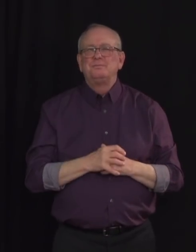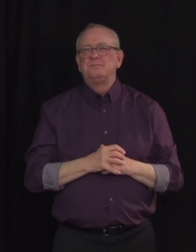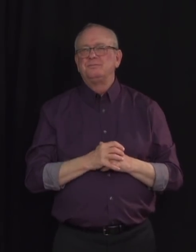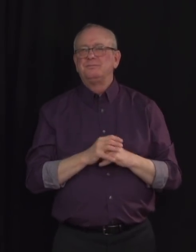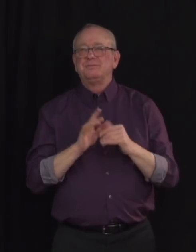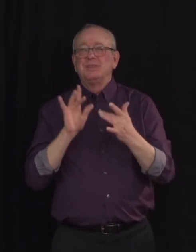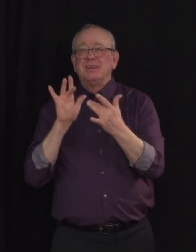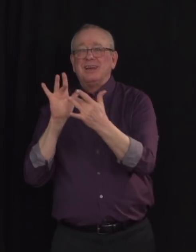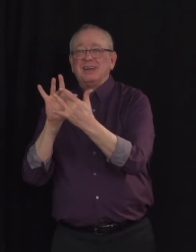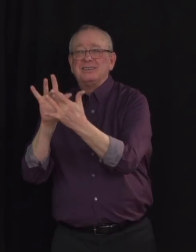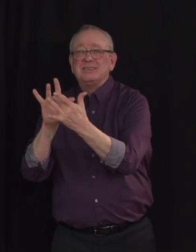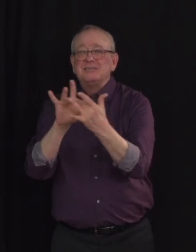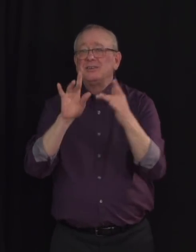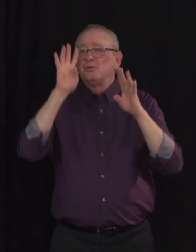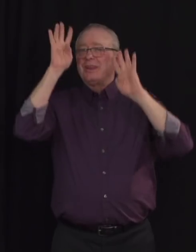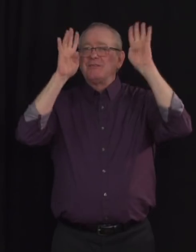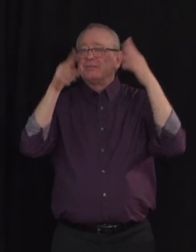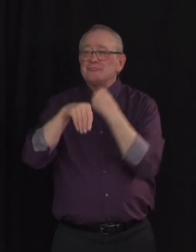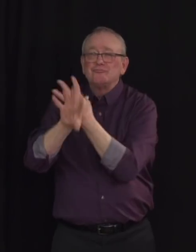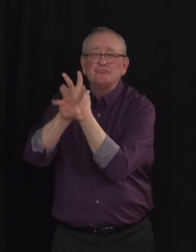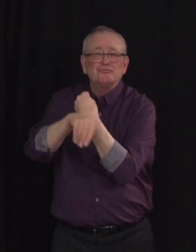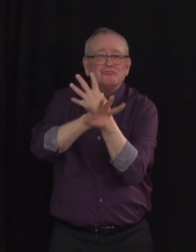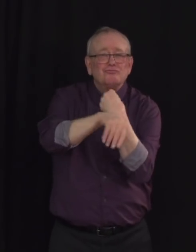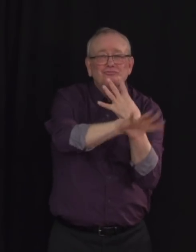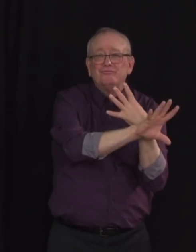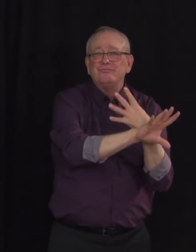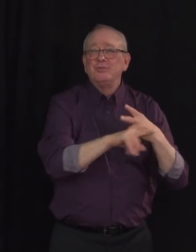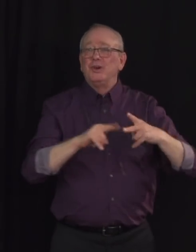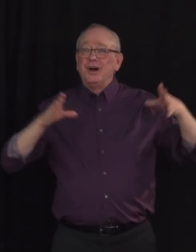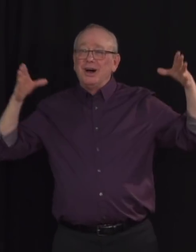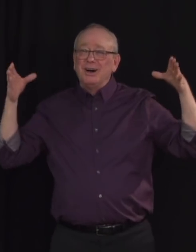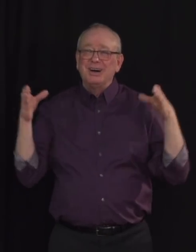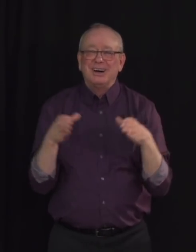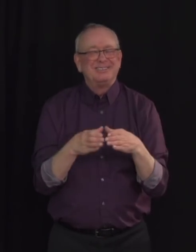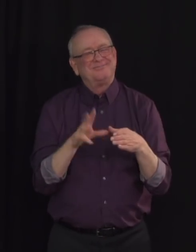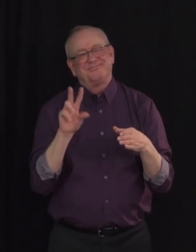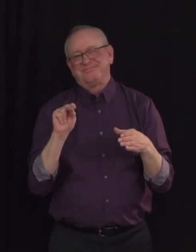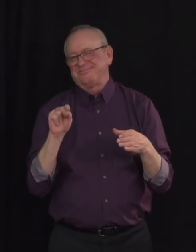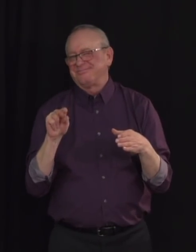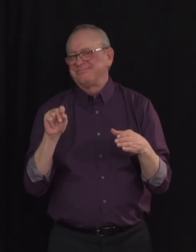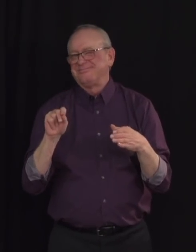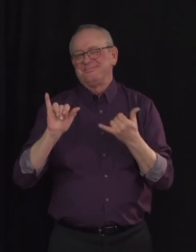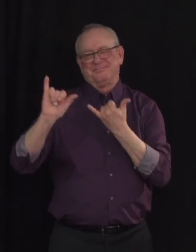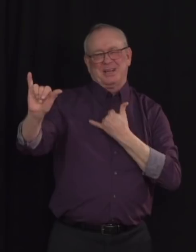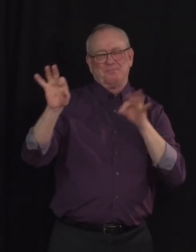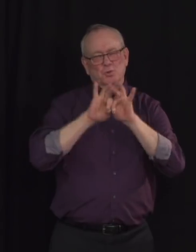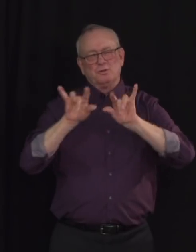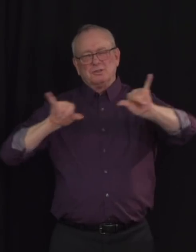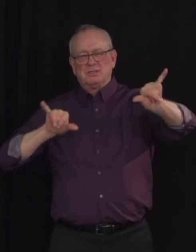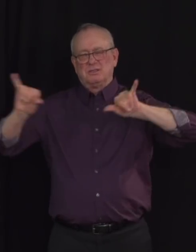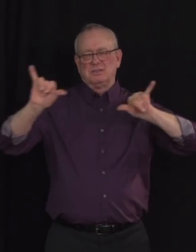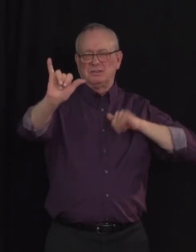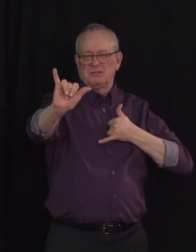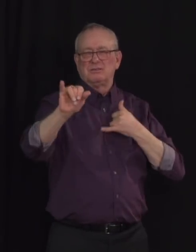community in other ways. By not gathering together in person with individuals outside our household, we're not giving COVID